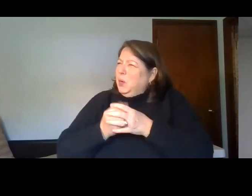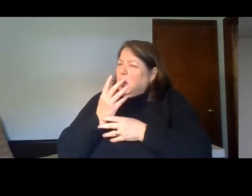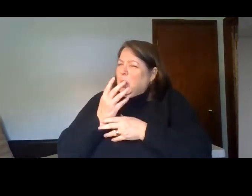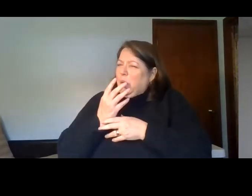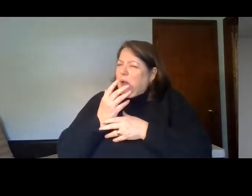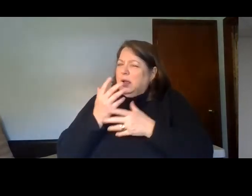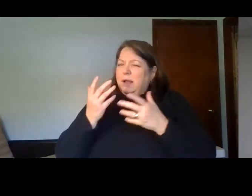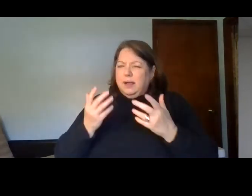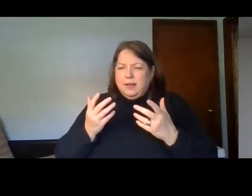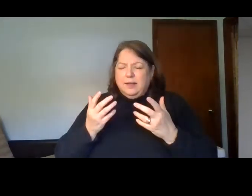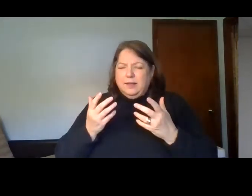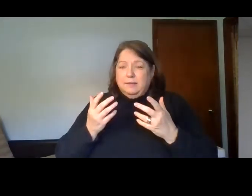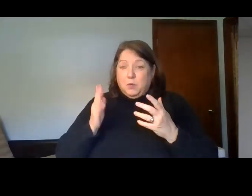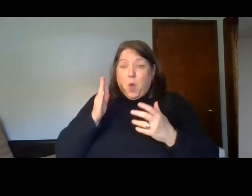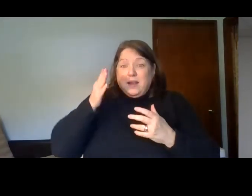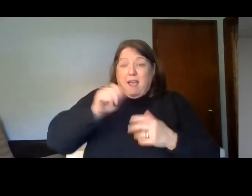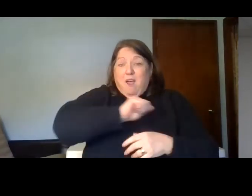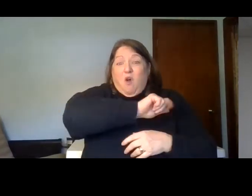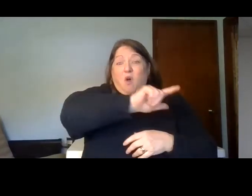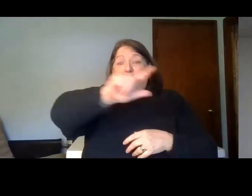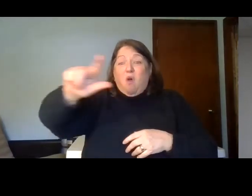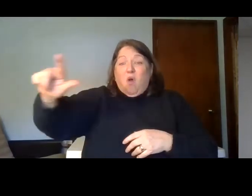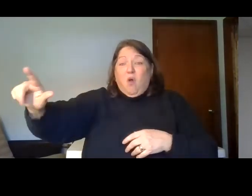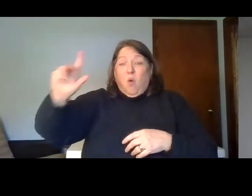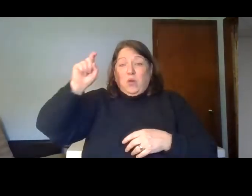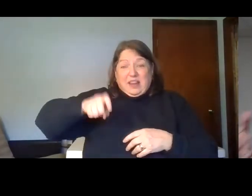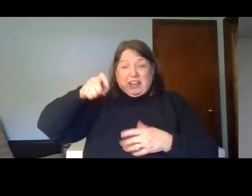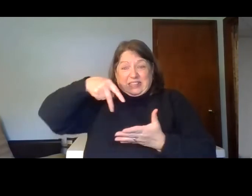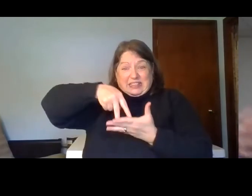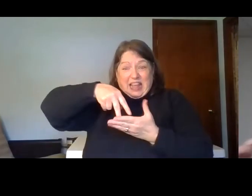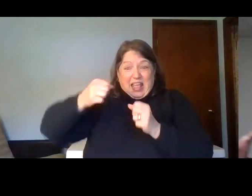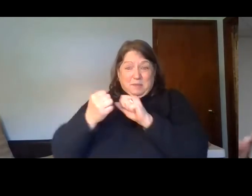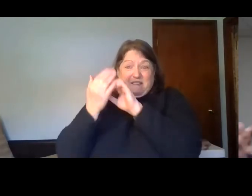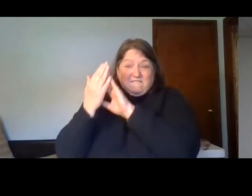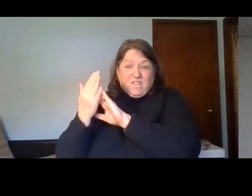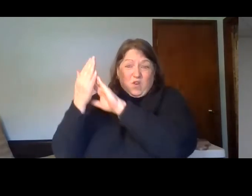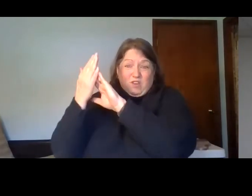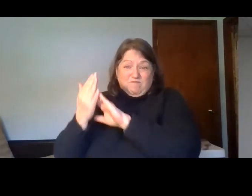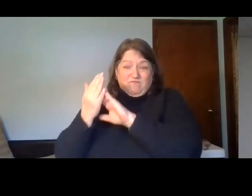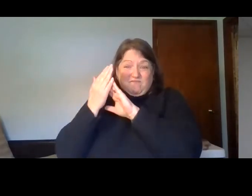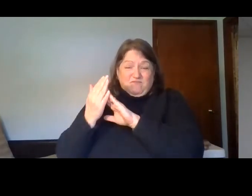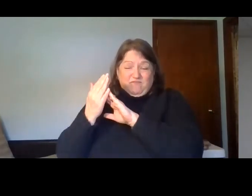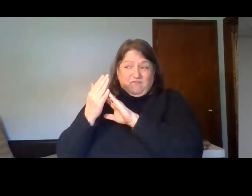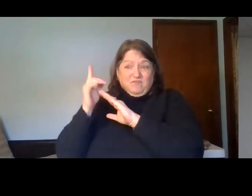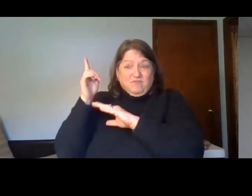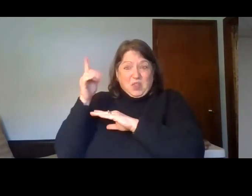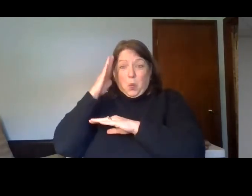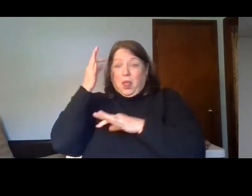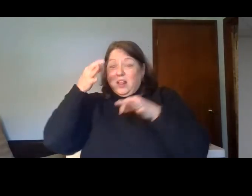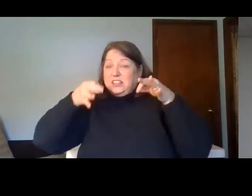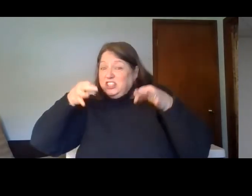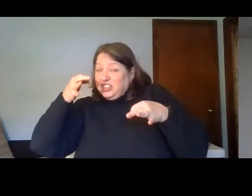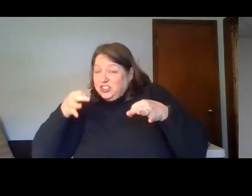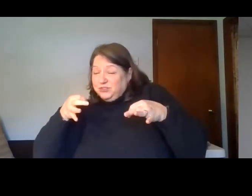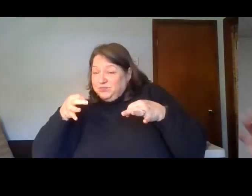him or stand before him at the judgment seat when he meets us as a judge. You either meet him